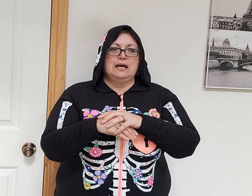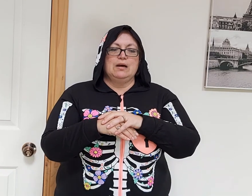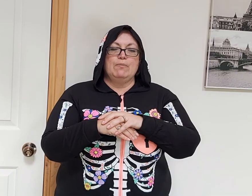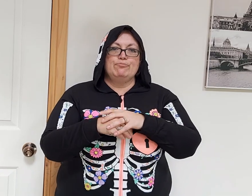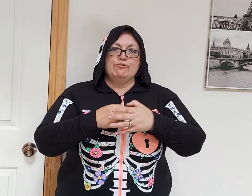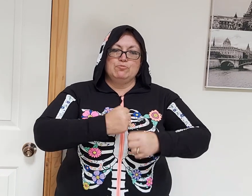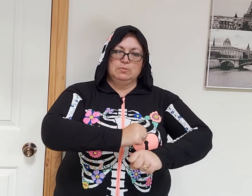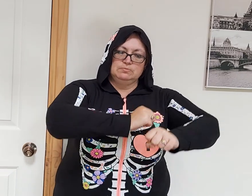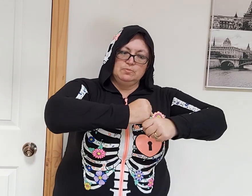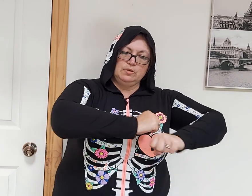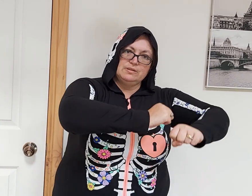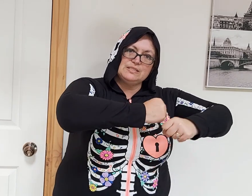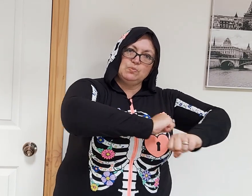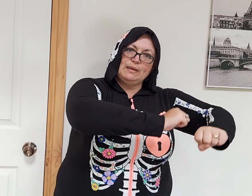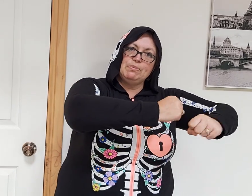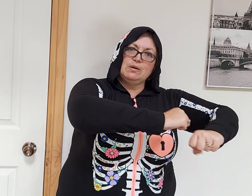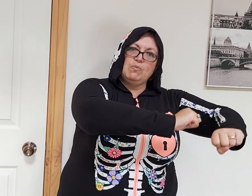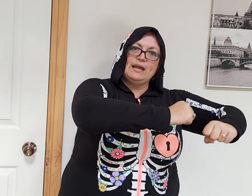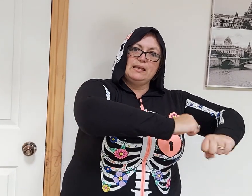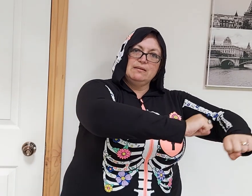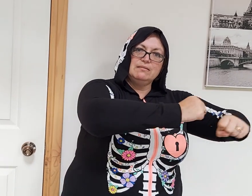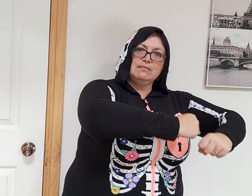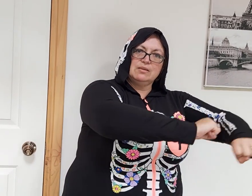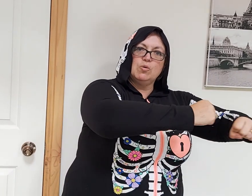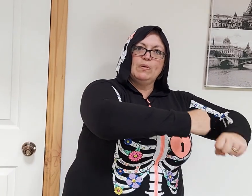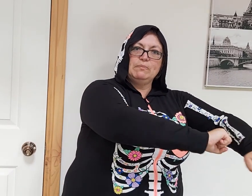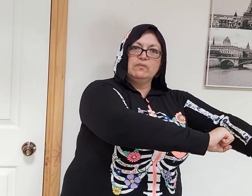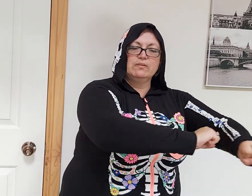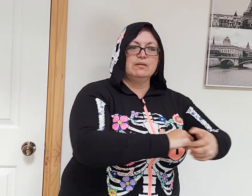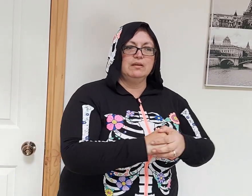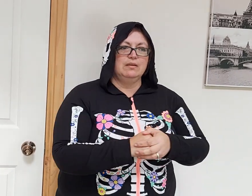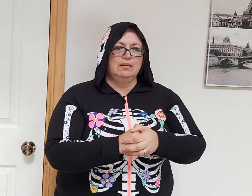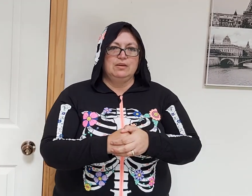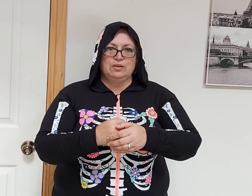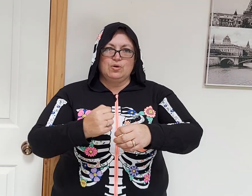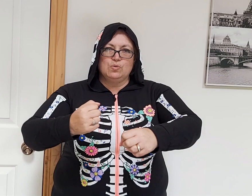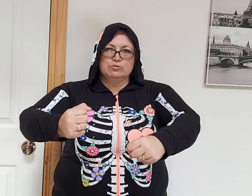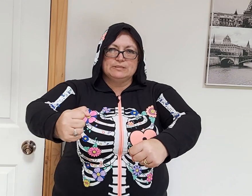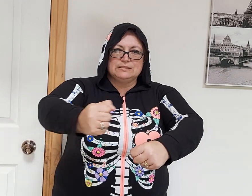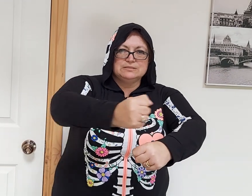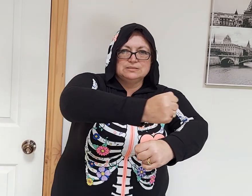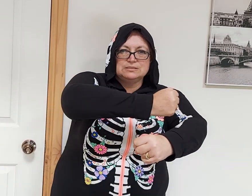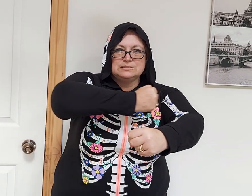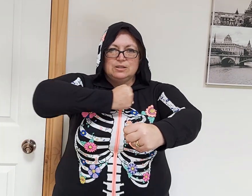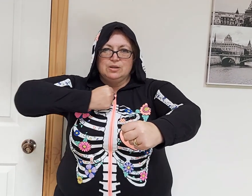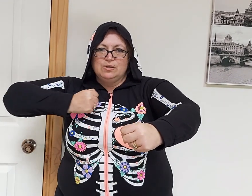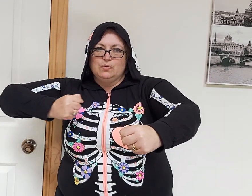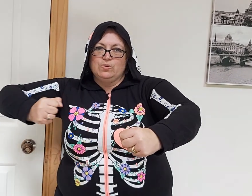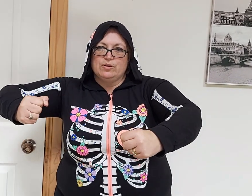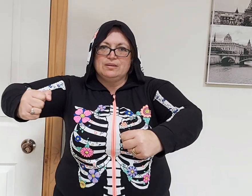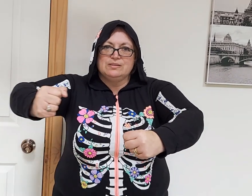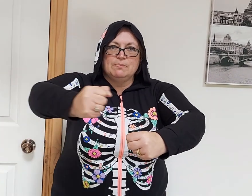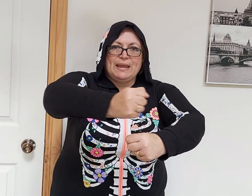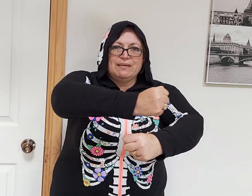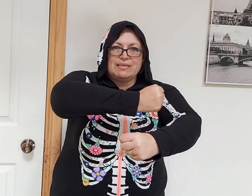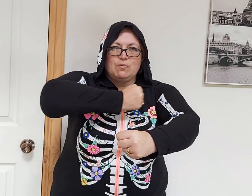Boom! We're going to sweep away the cobwebs. Cauldron. We're going to make that